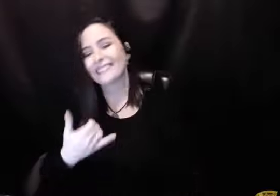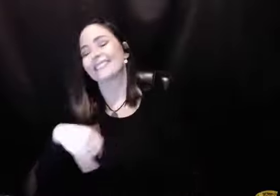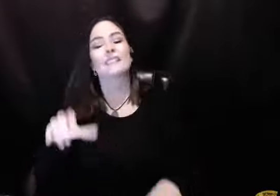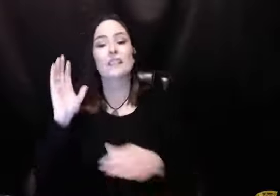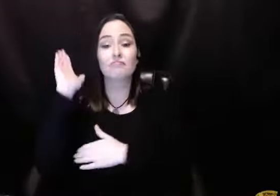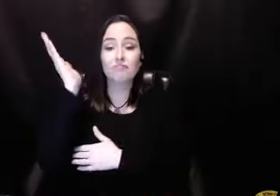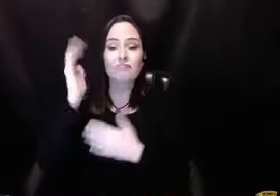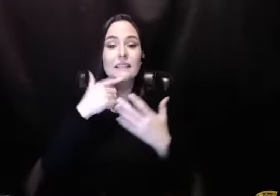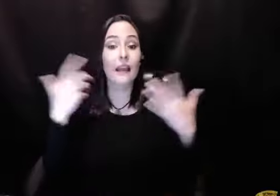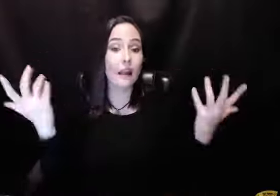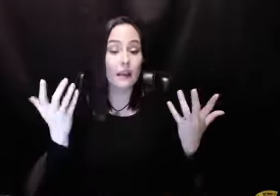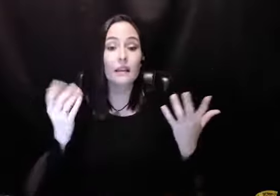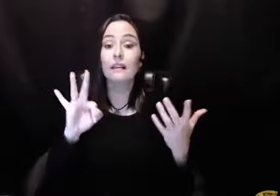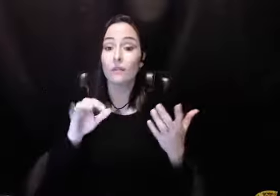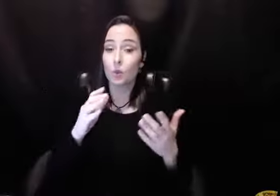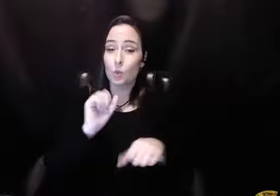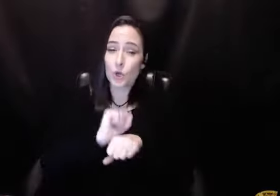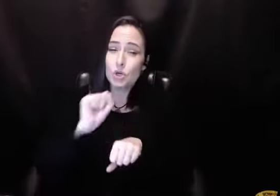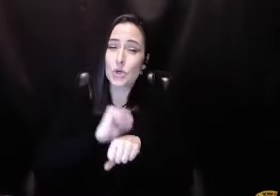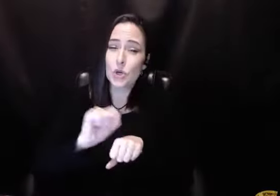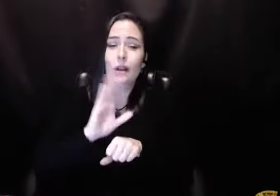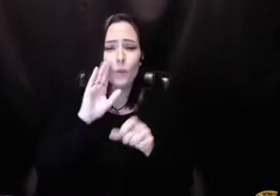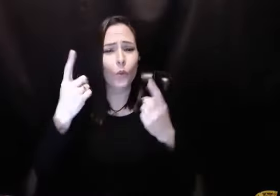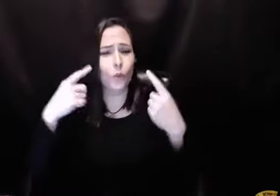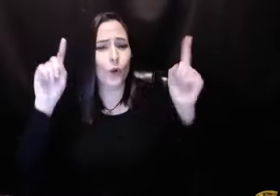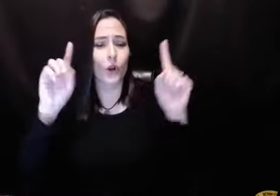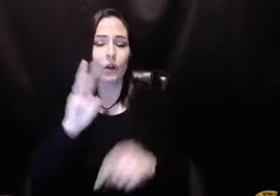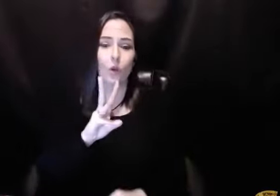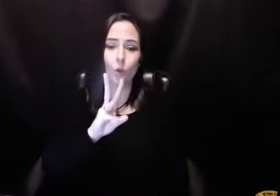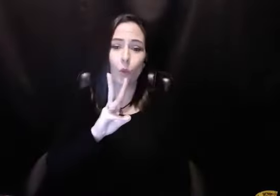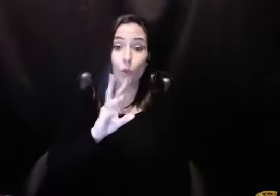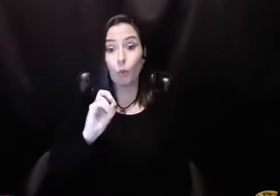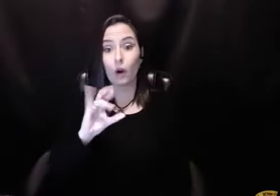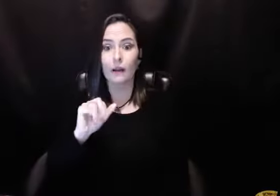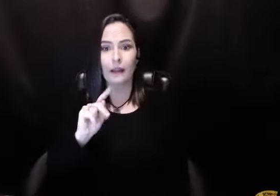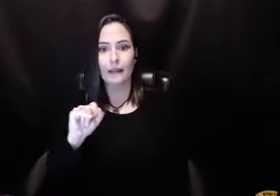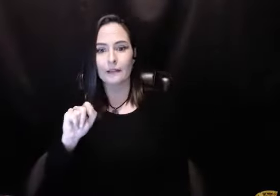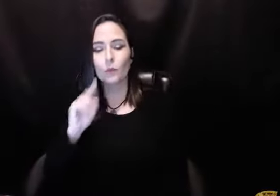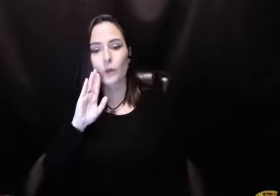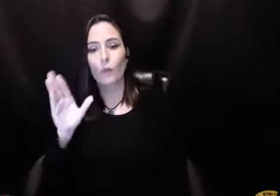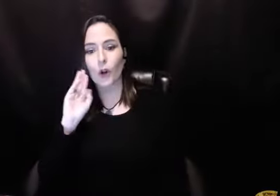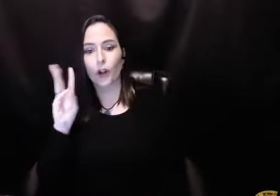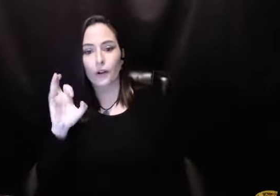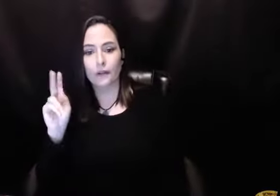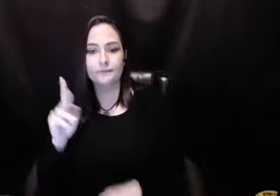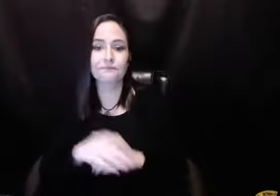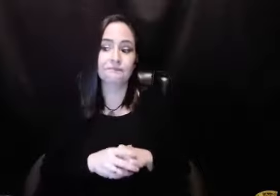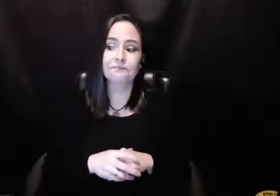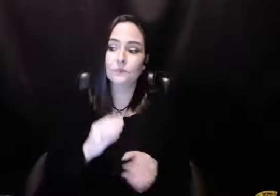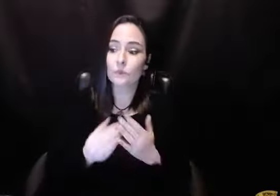But in my home group, we'd still chant, it works if you're working. Then everybody goes home and doesn't work. This is about working it. And so, here's something